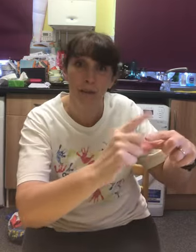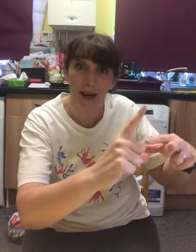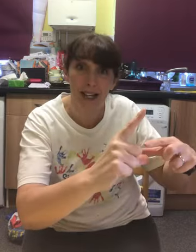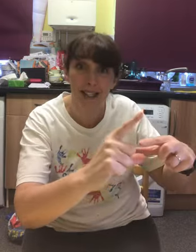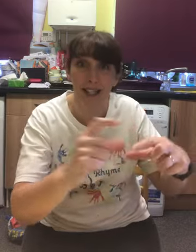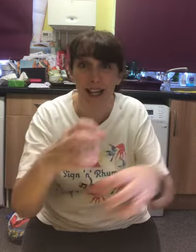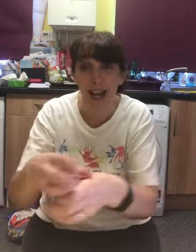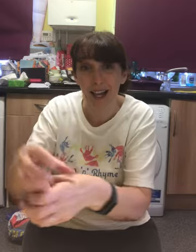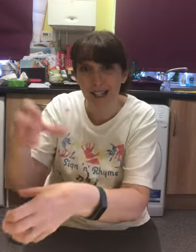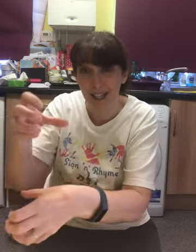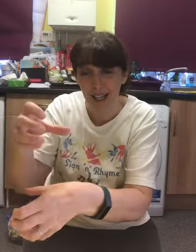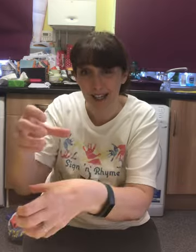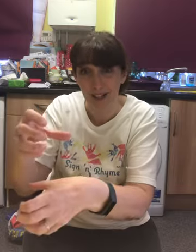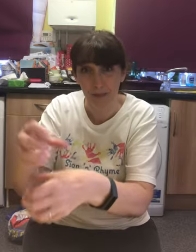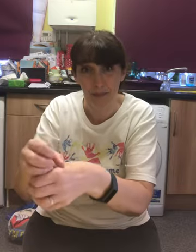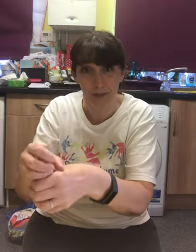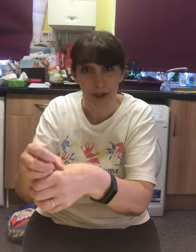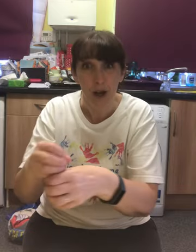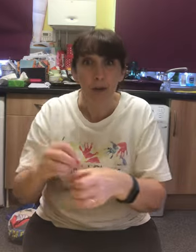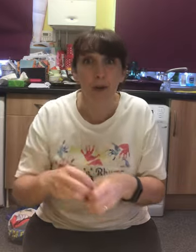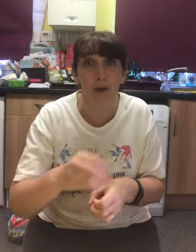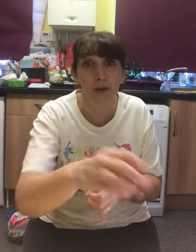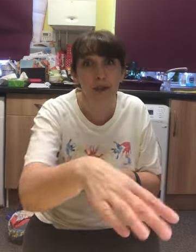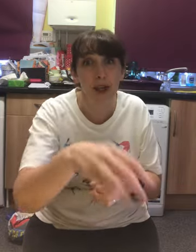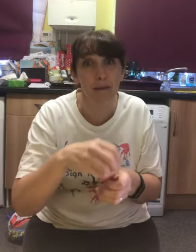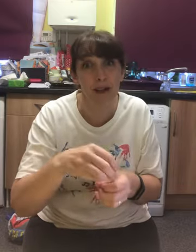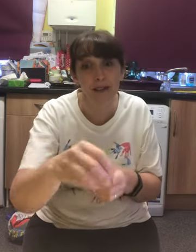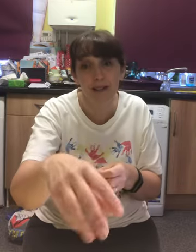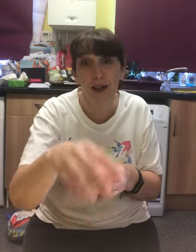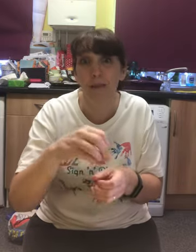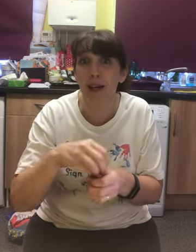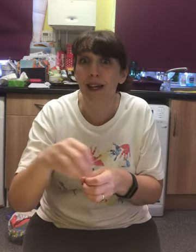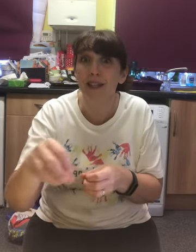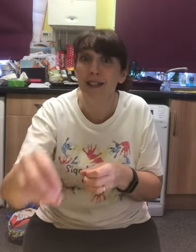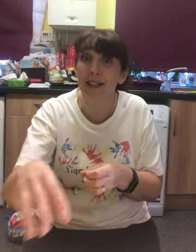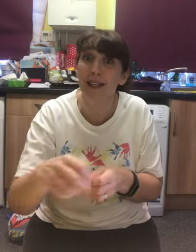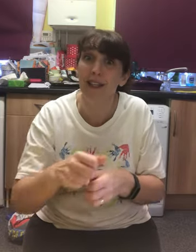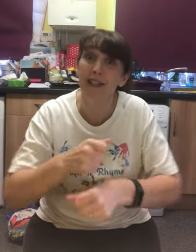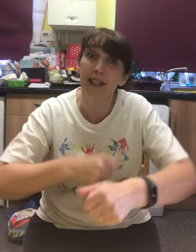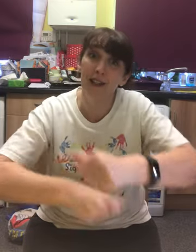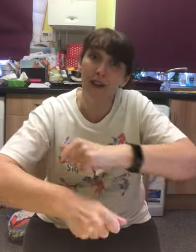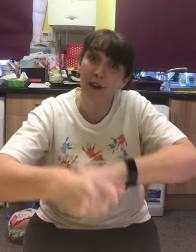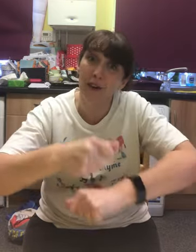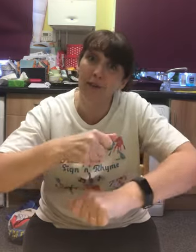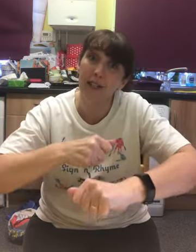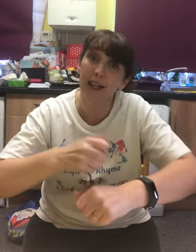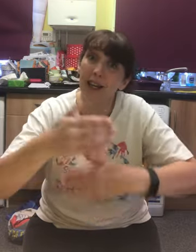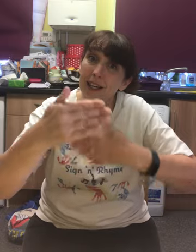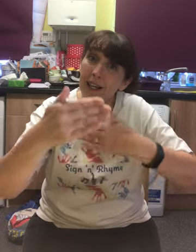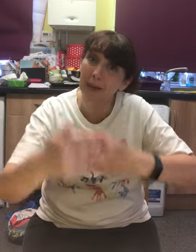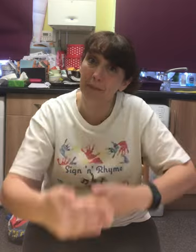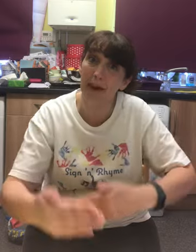plastic and tin. Put them in their places in the recycling bin.